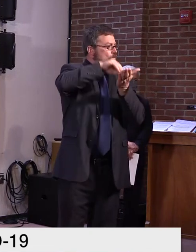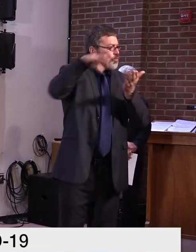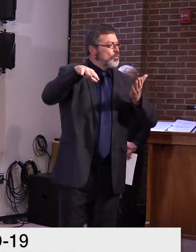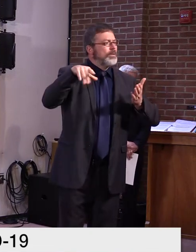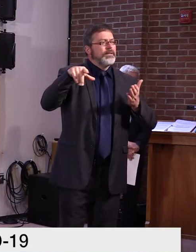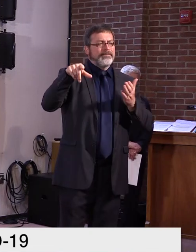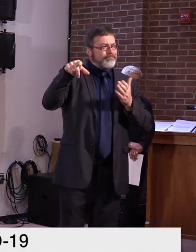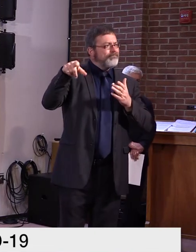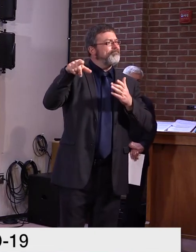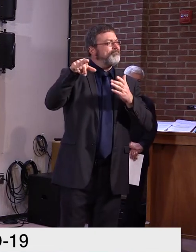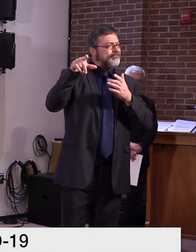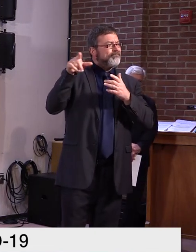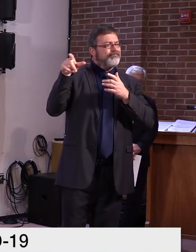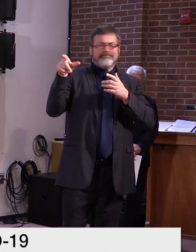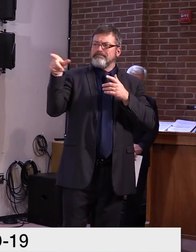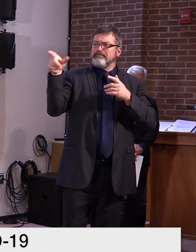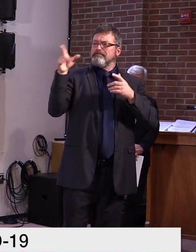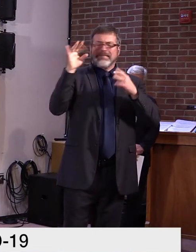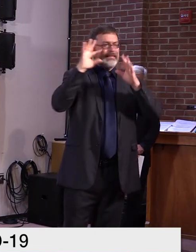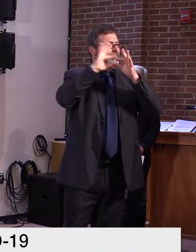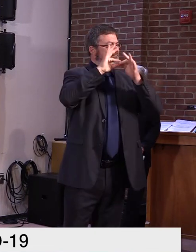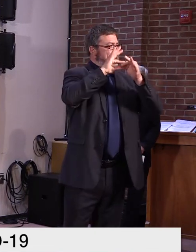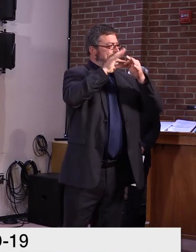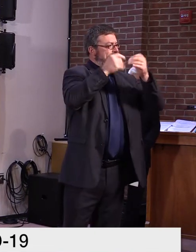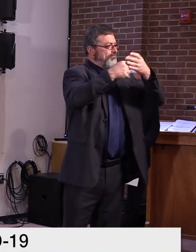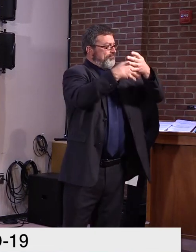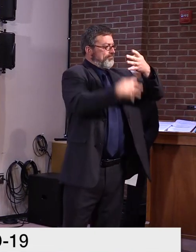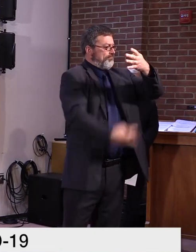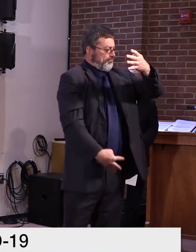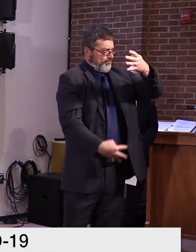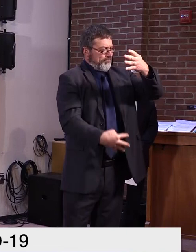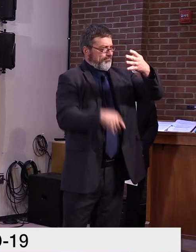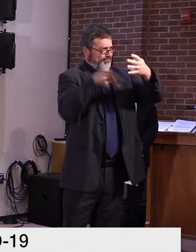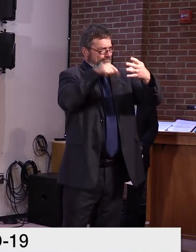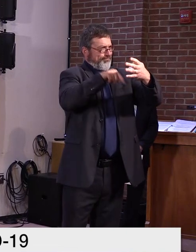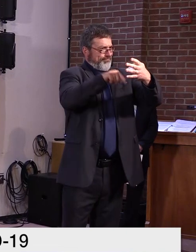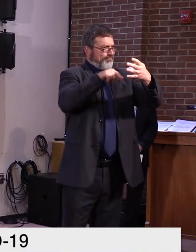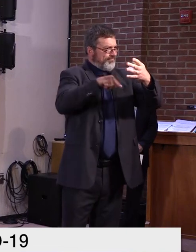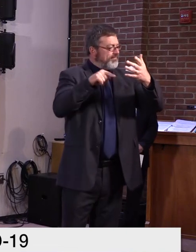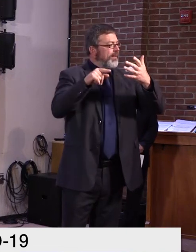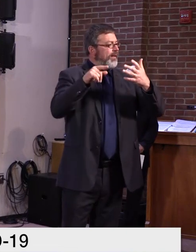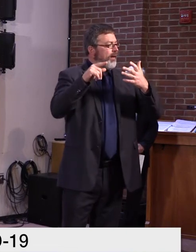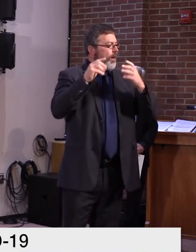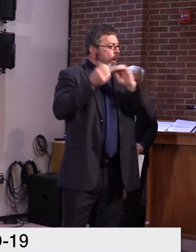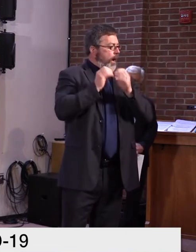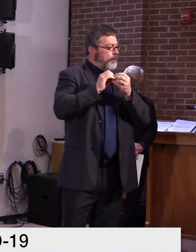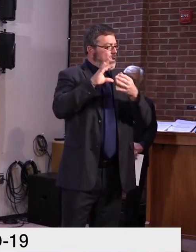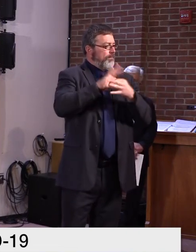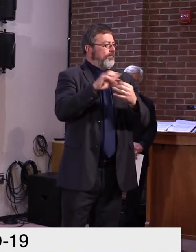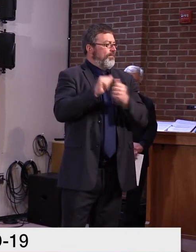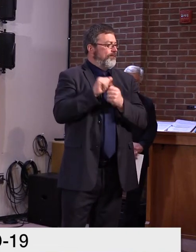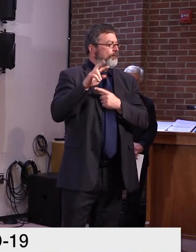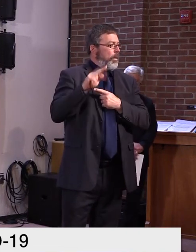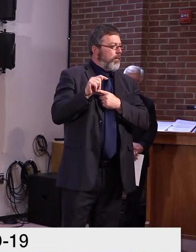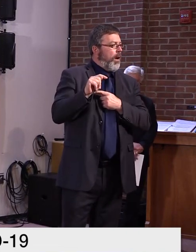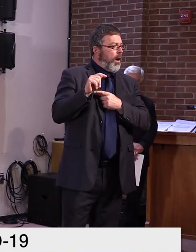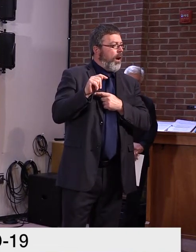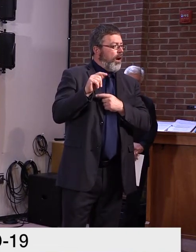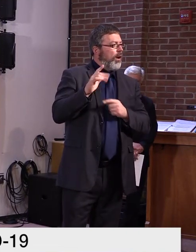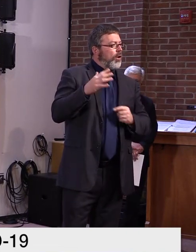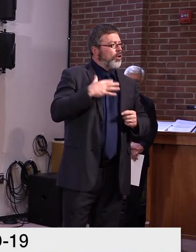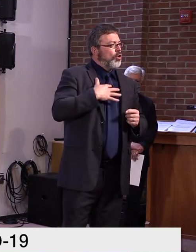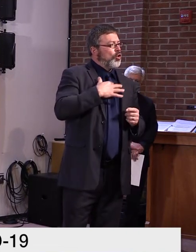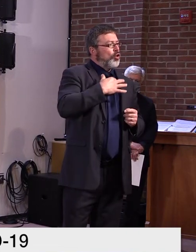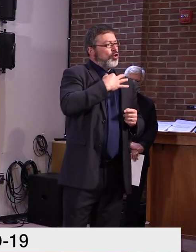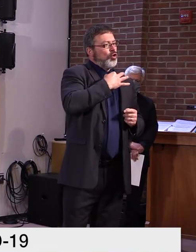by UPF and DTC and everything. Uh, did I miss what the breakdown of where those 38 cases